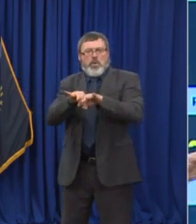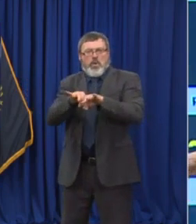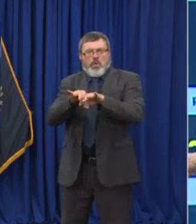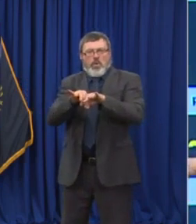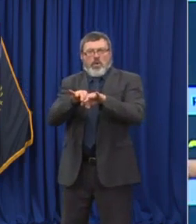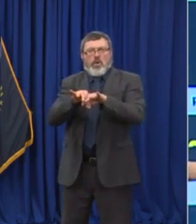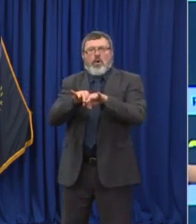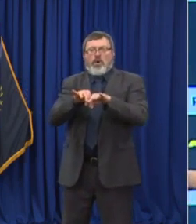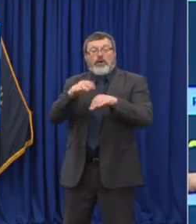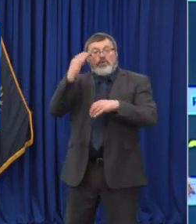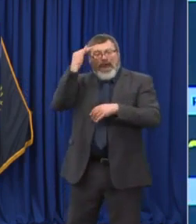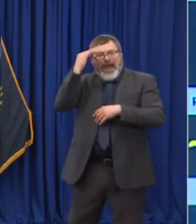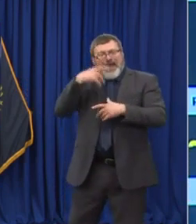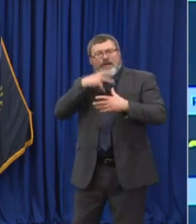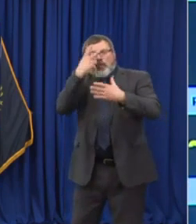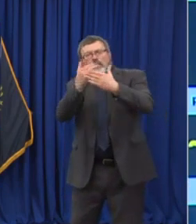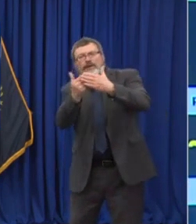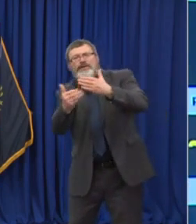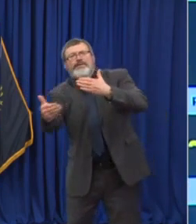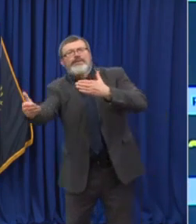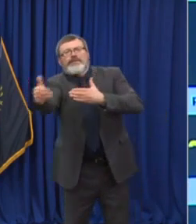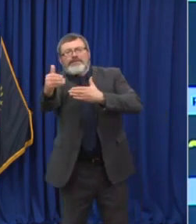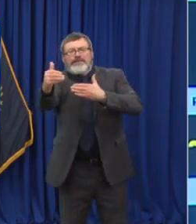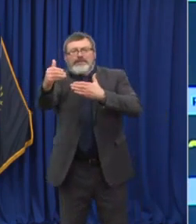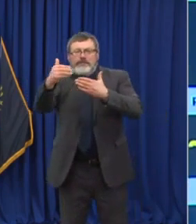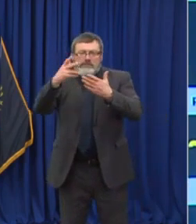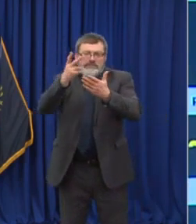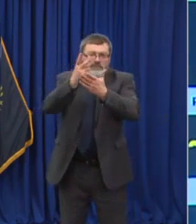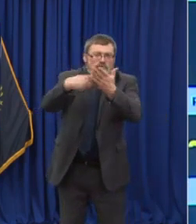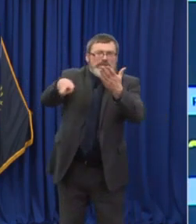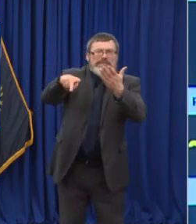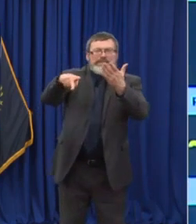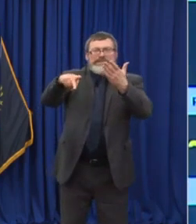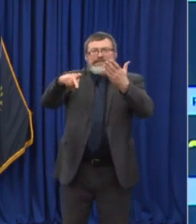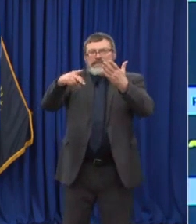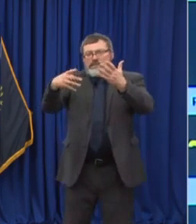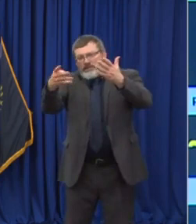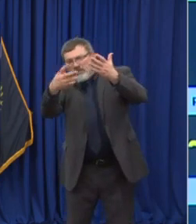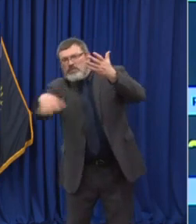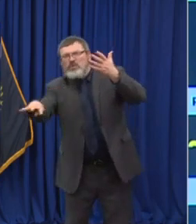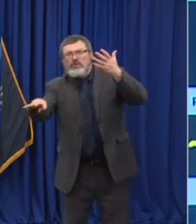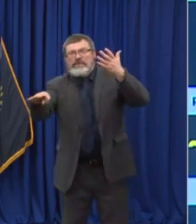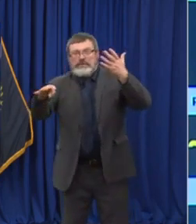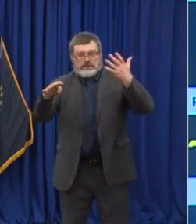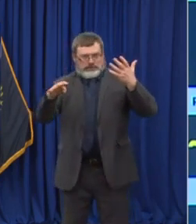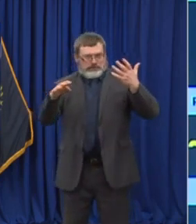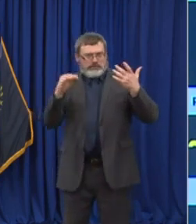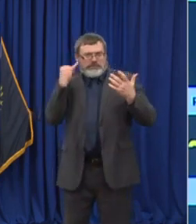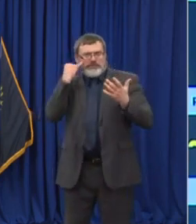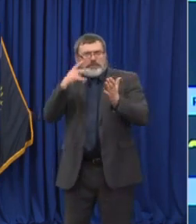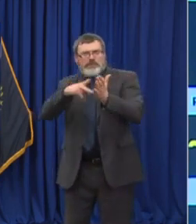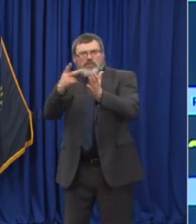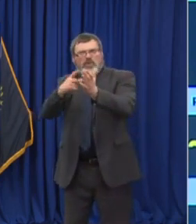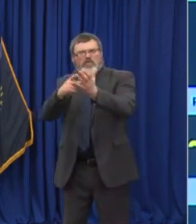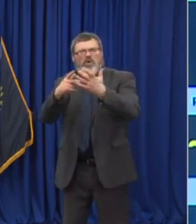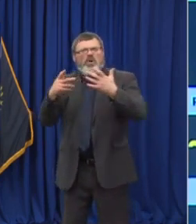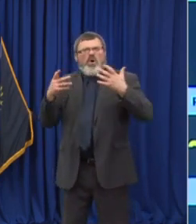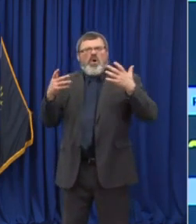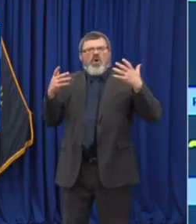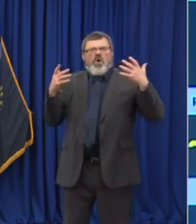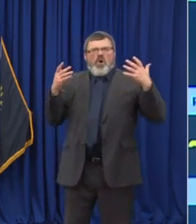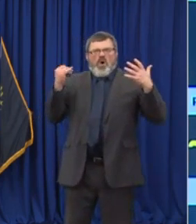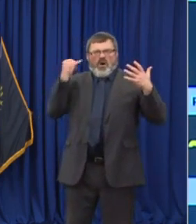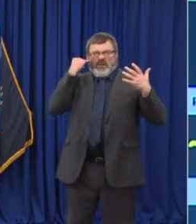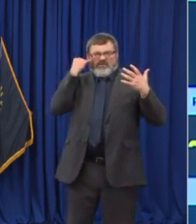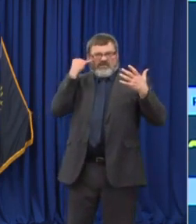the road when this hospitalization number can really potentially start putting a lot of pressure within our hospital system. We don't want to have to close